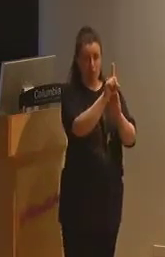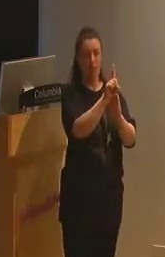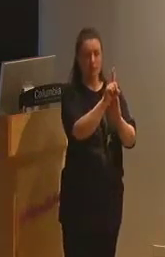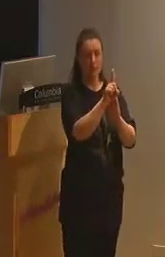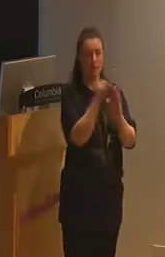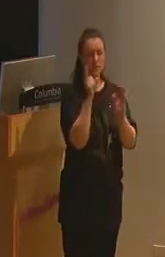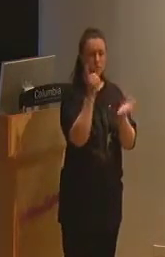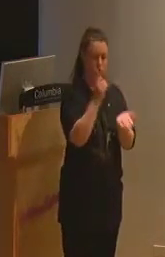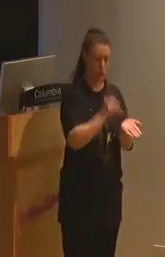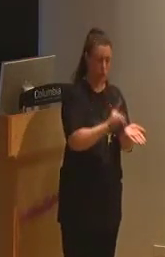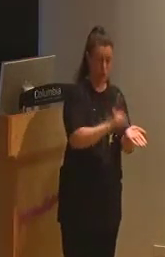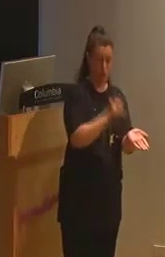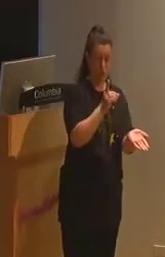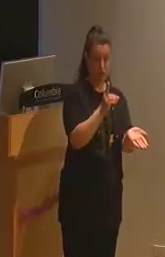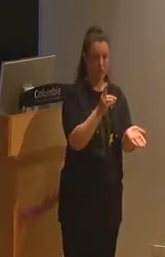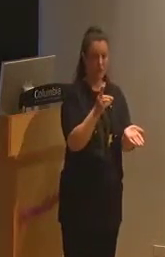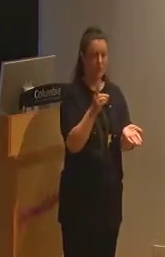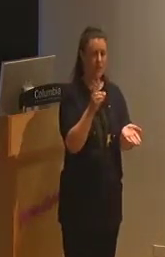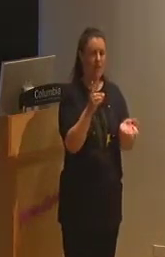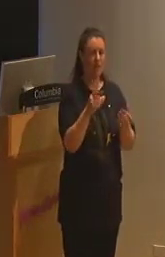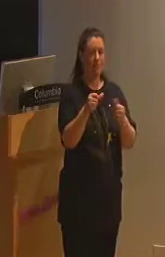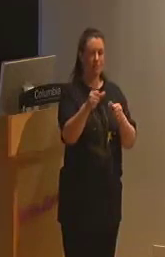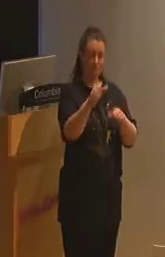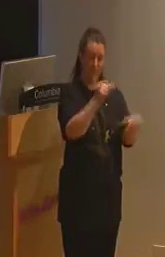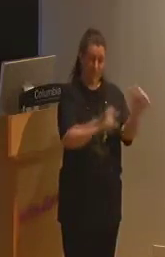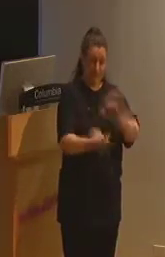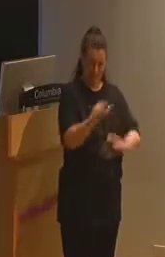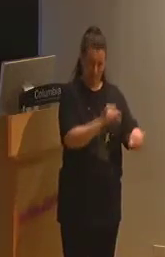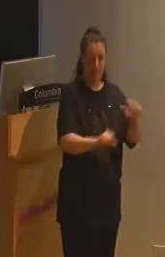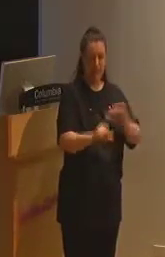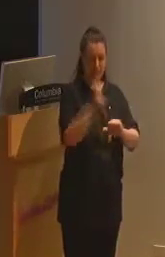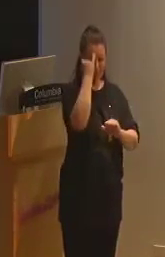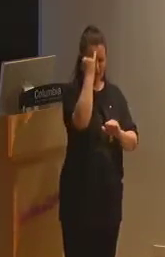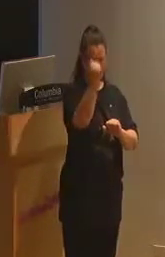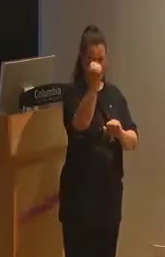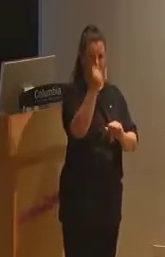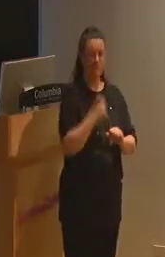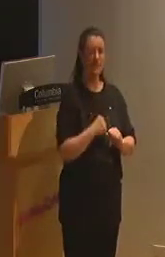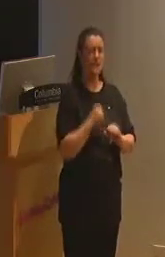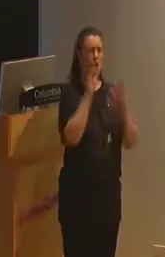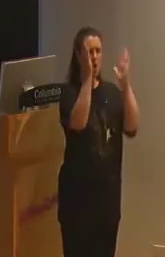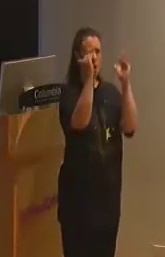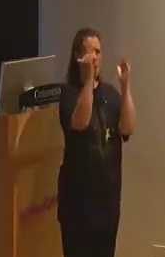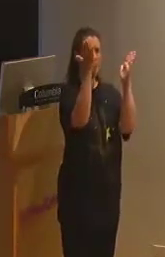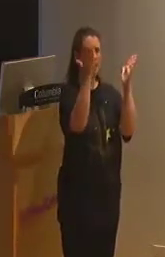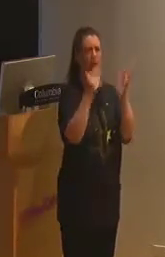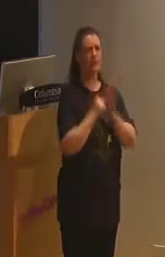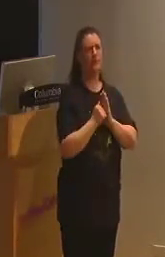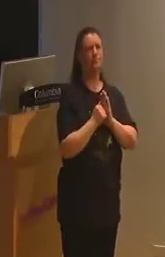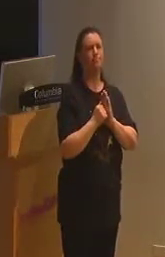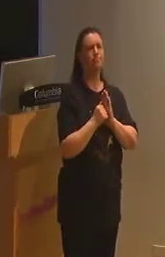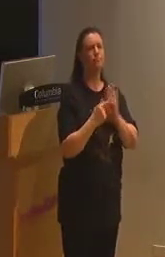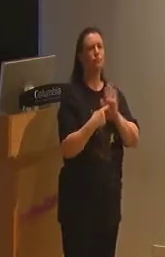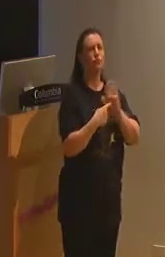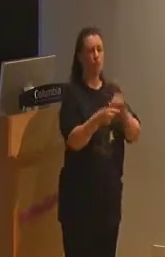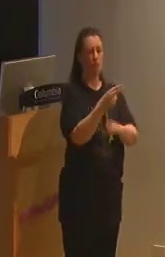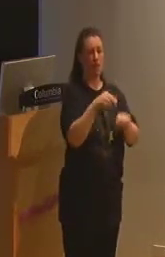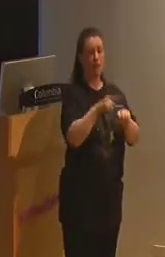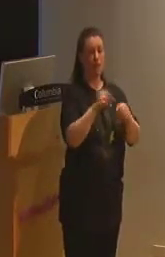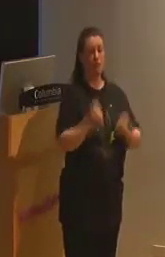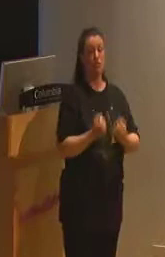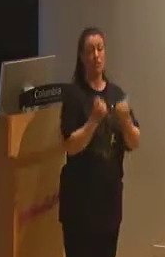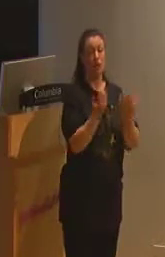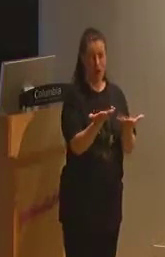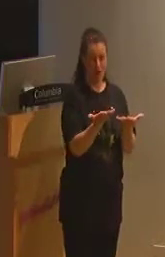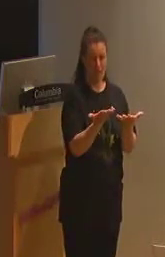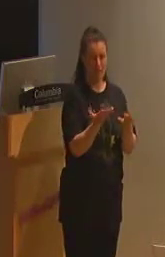operating on the logic of scientific rationality, hoping to empirically prove natural causes for insanity